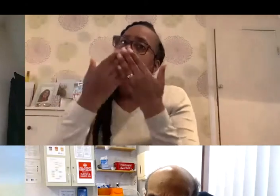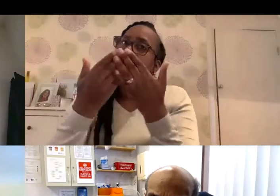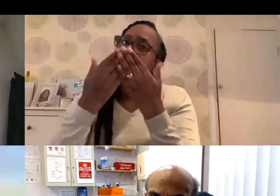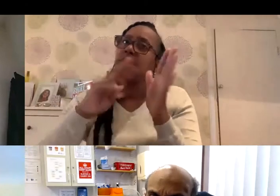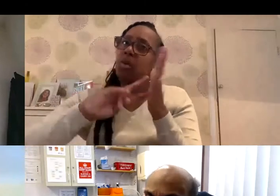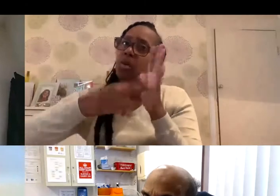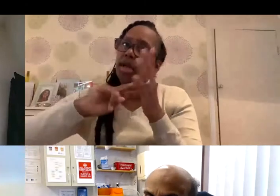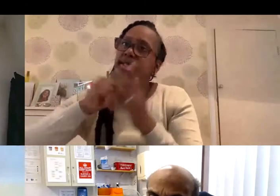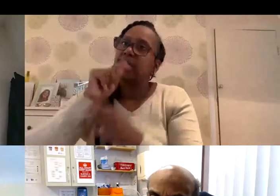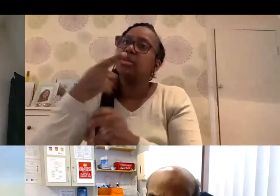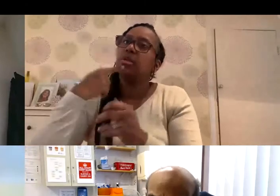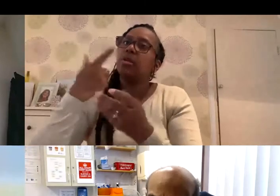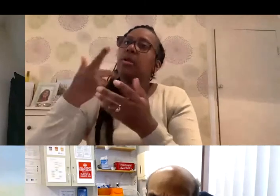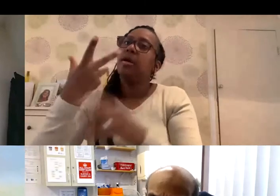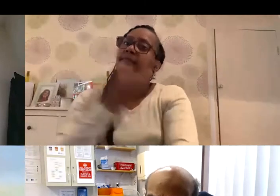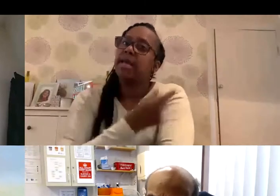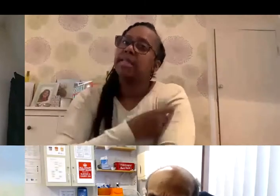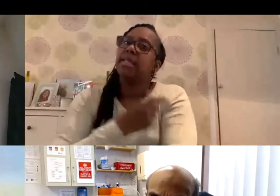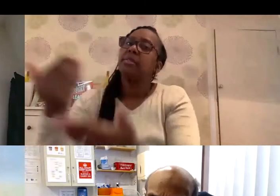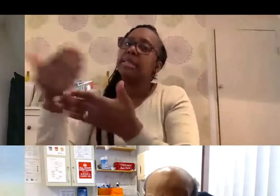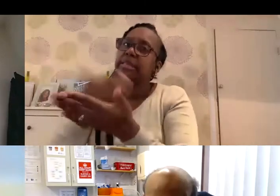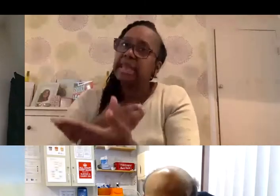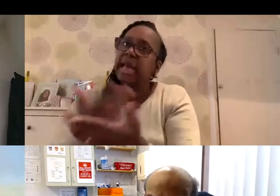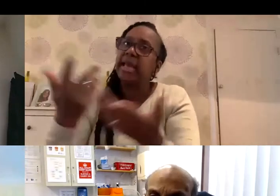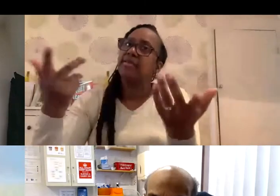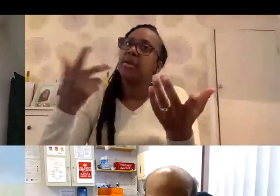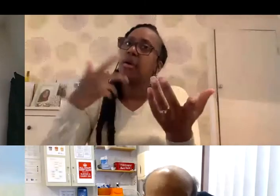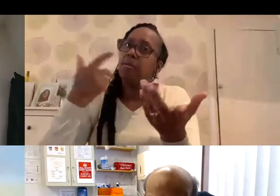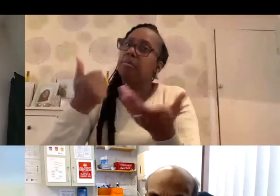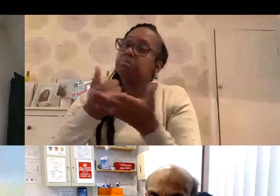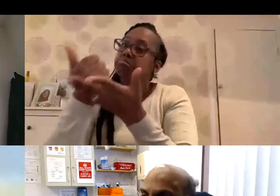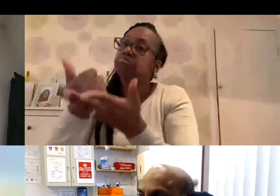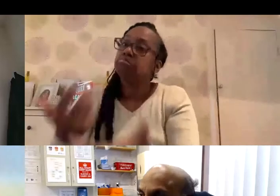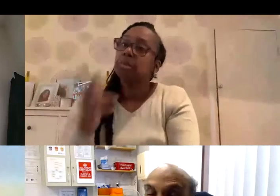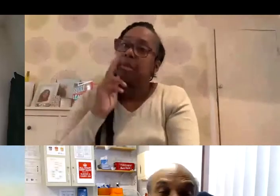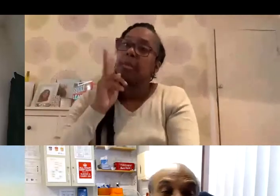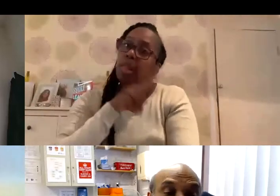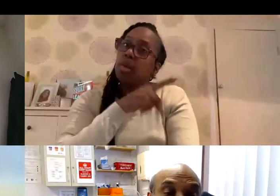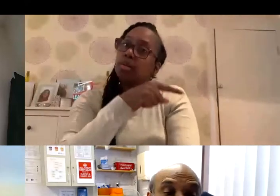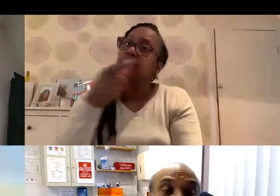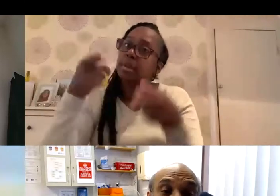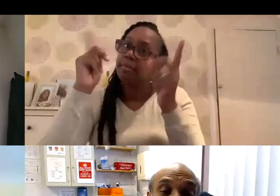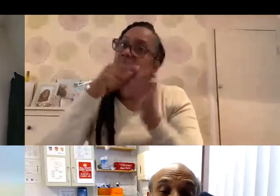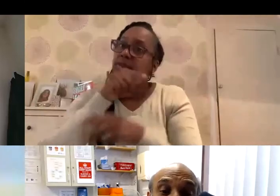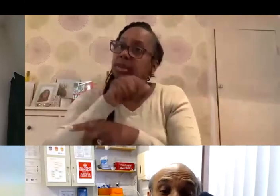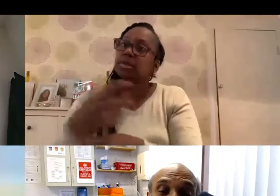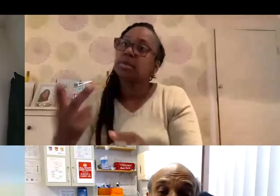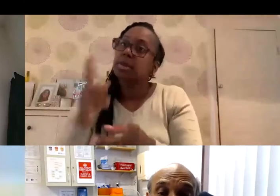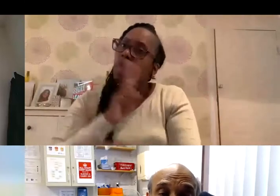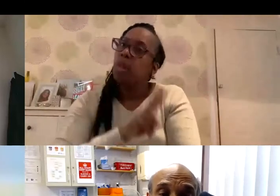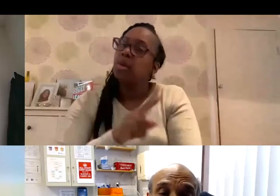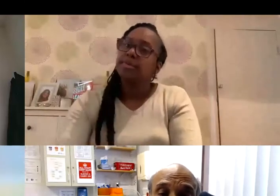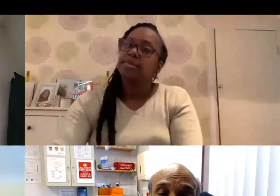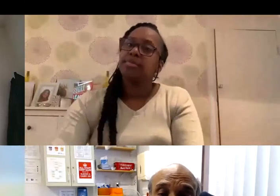in detail about the vaccines being safe and permissible. So that might be a helpful resource for some of the managers and staff on here as well to look at.